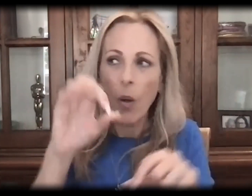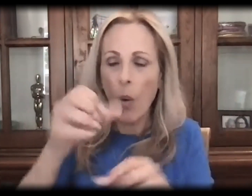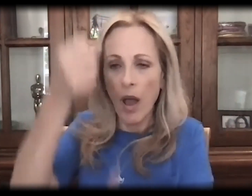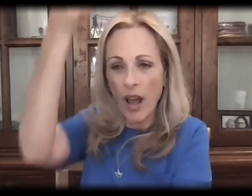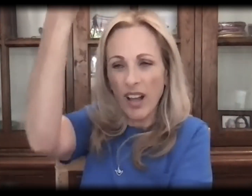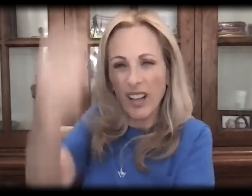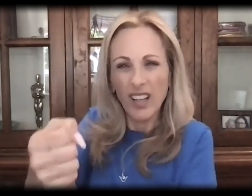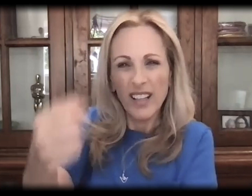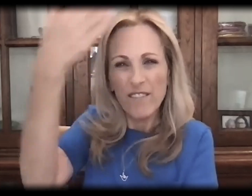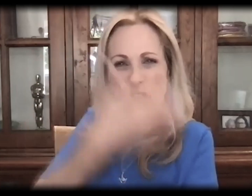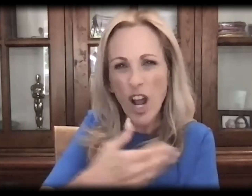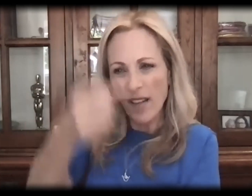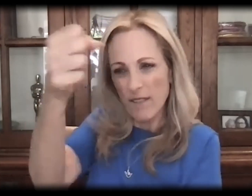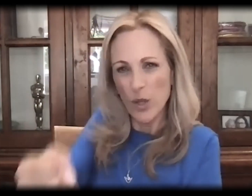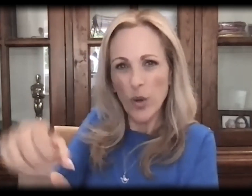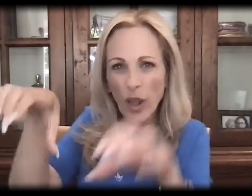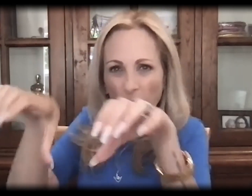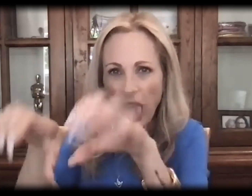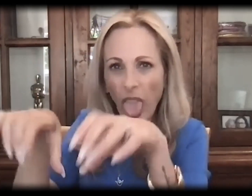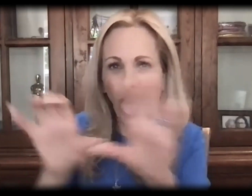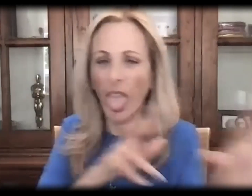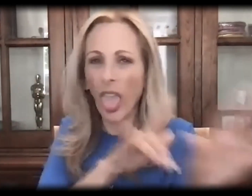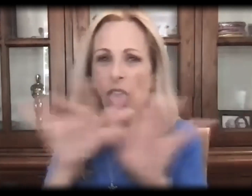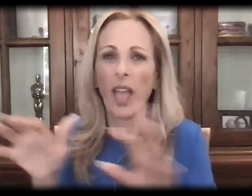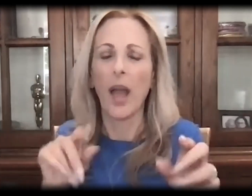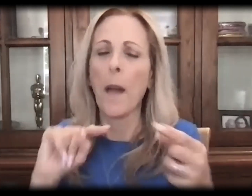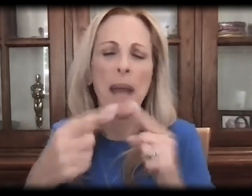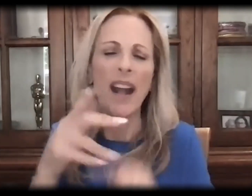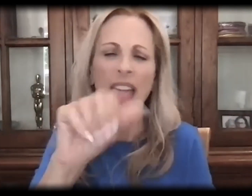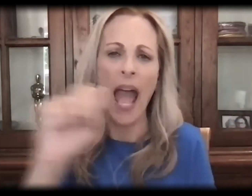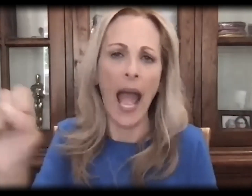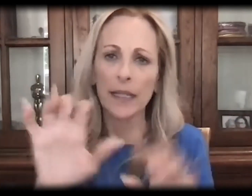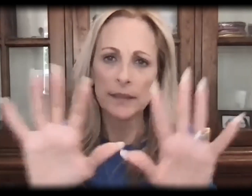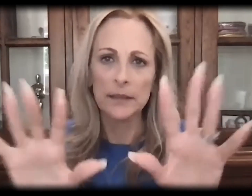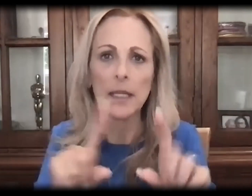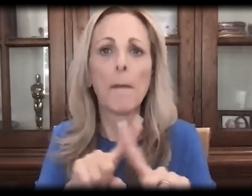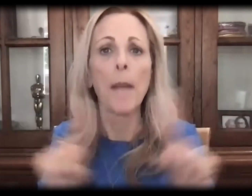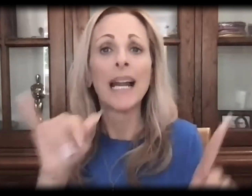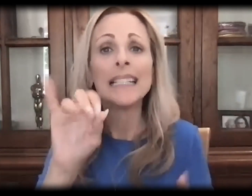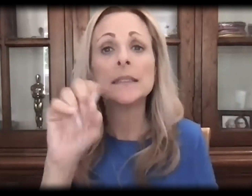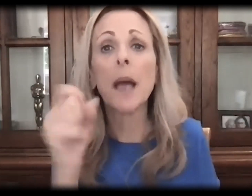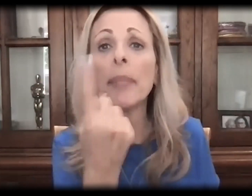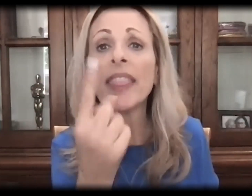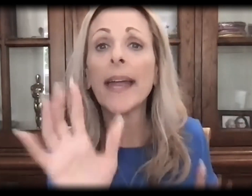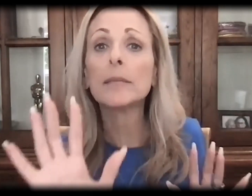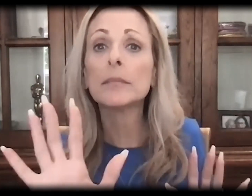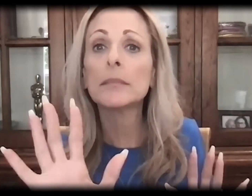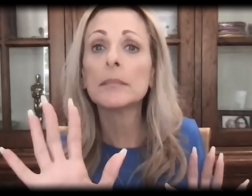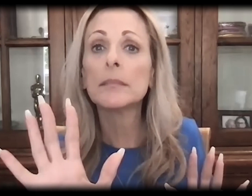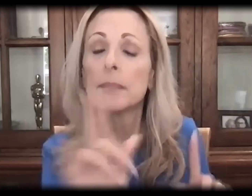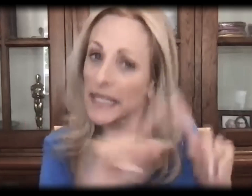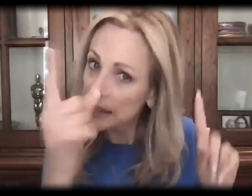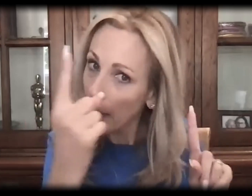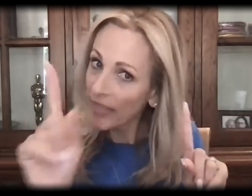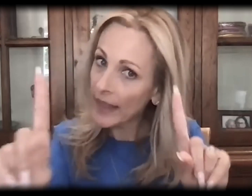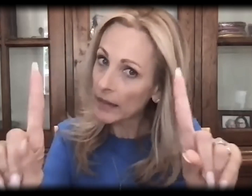they're captioning glasses or rear window caption devices, which are a bit of a struggle. They're a pain in the ass. But at least it's something.